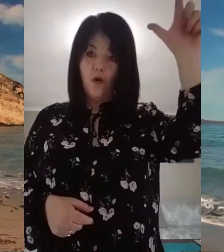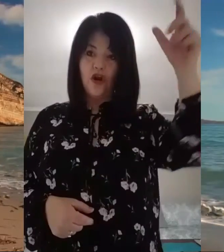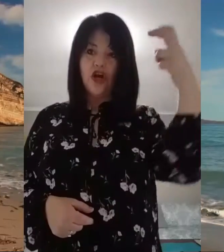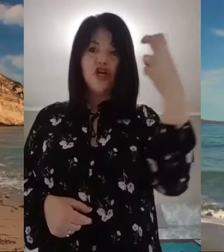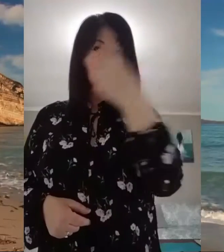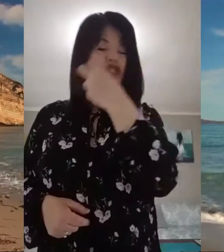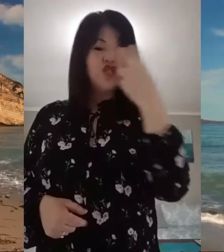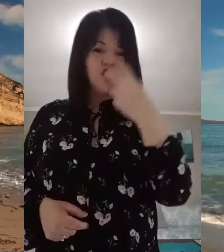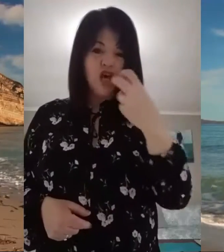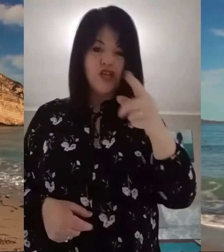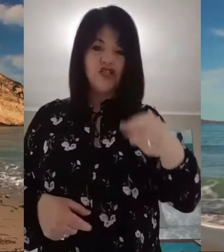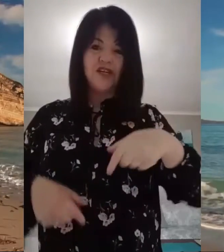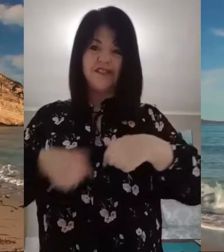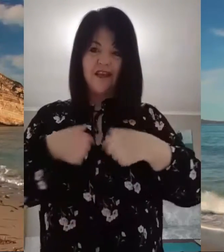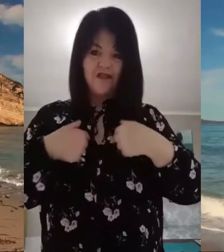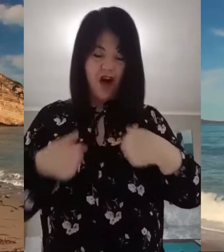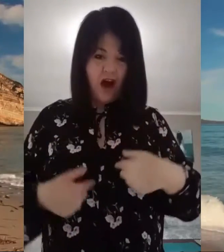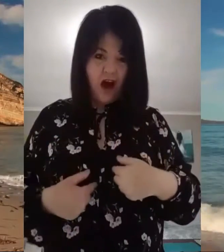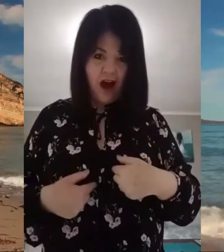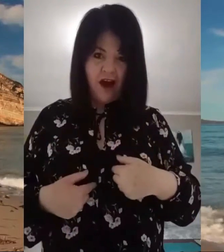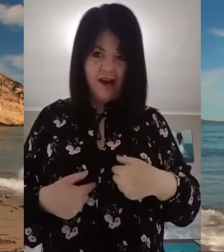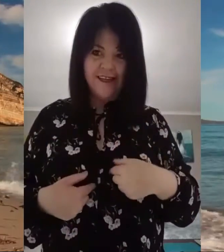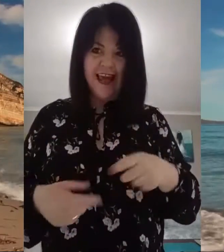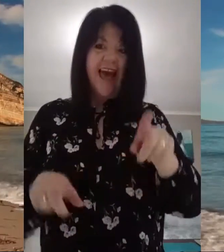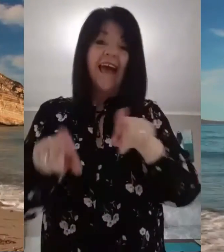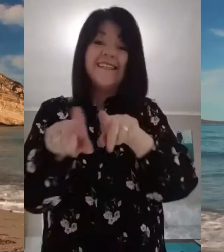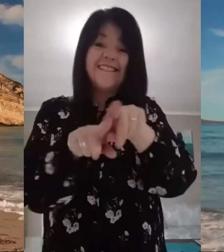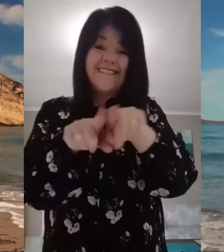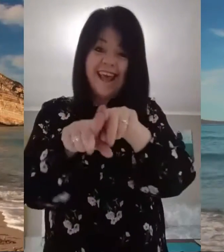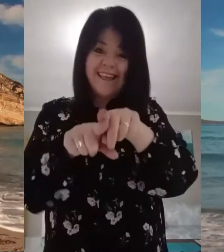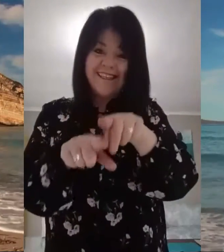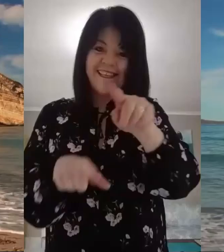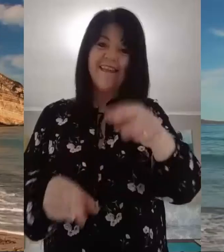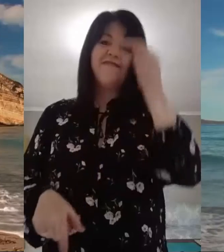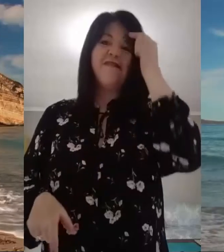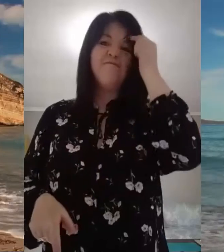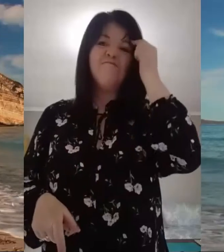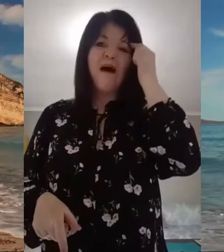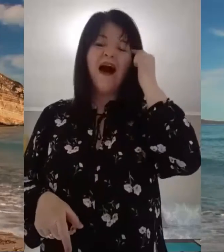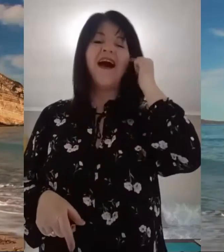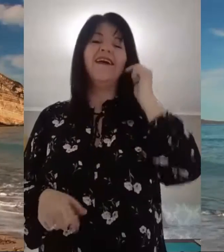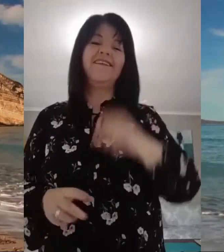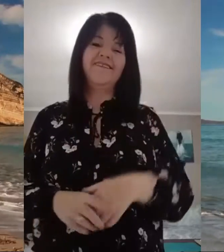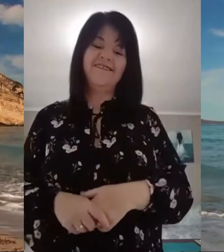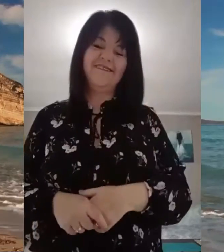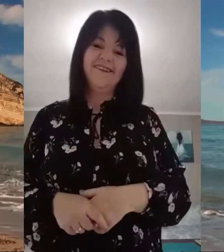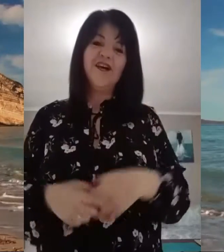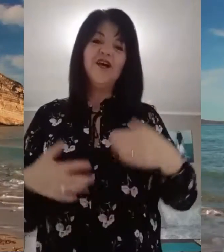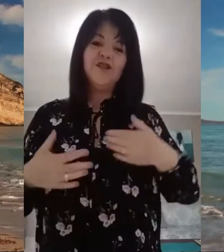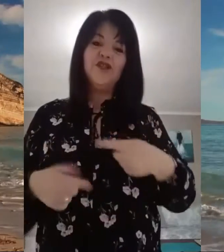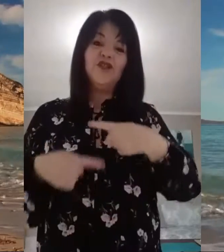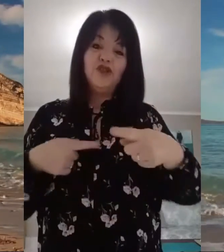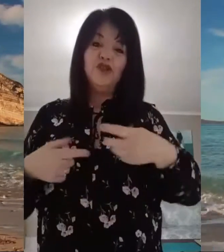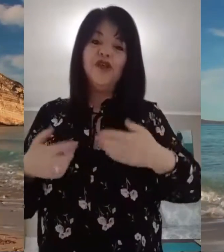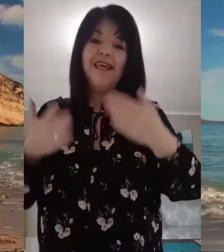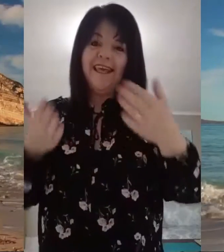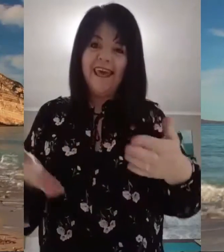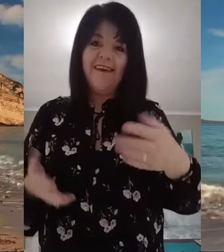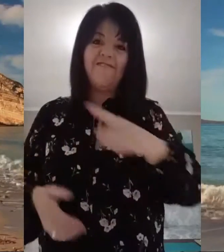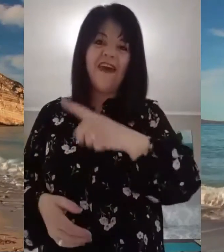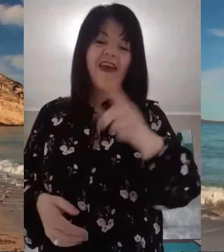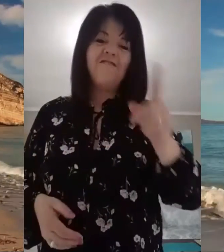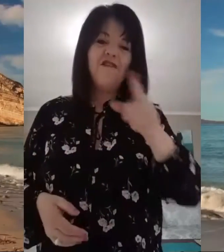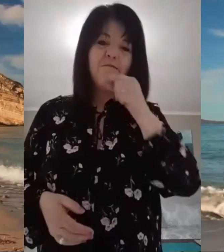Lord, searches the heart and test the mind to